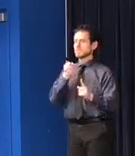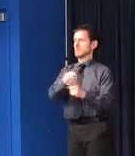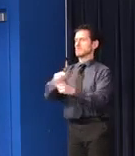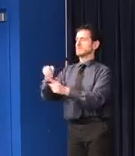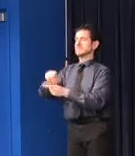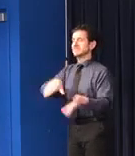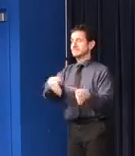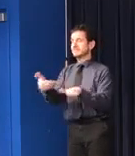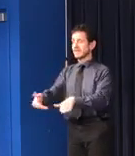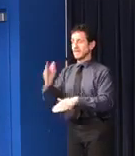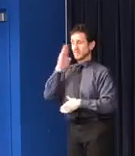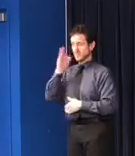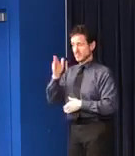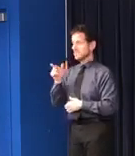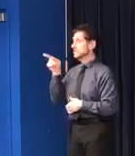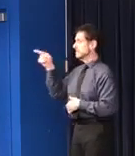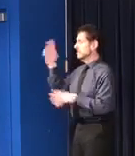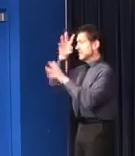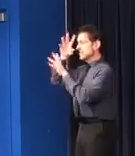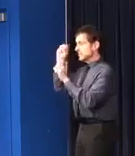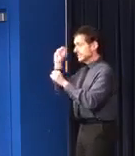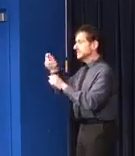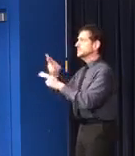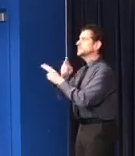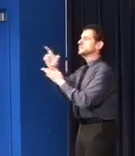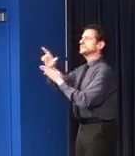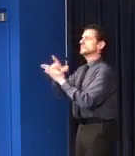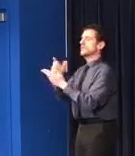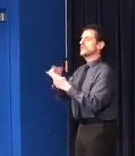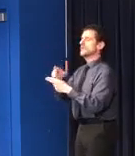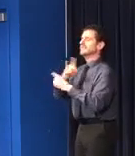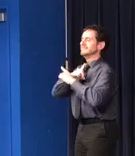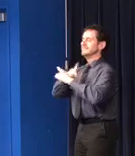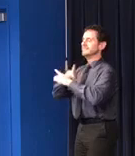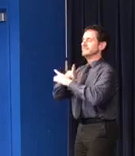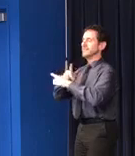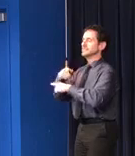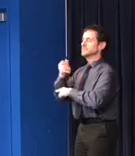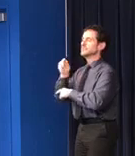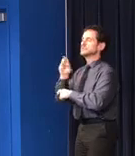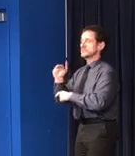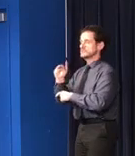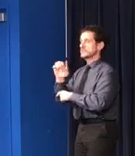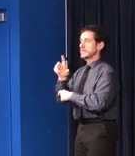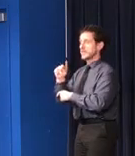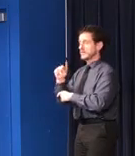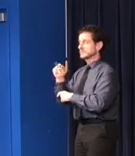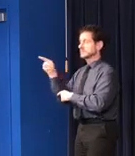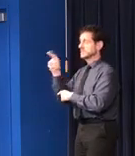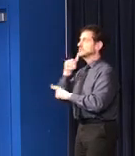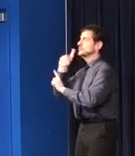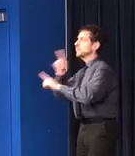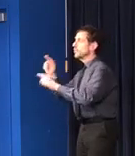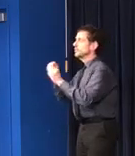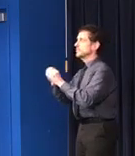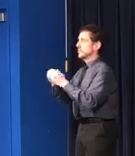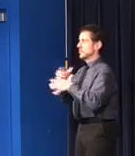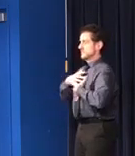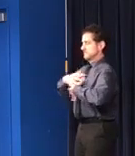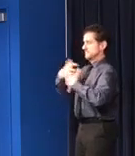The President needs to use the Defense Production Act to put order into the market for ventilators and PPE.